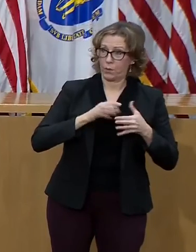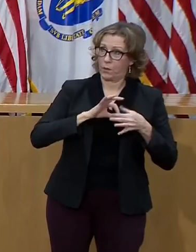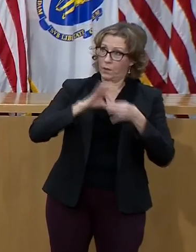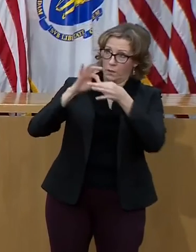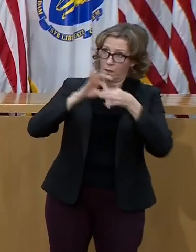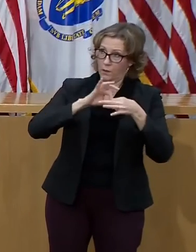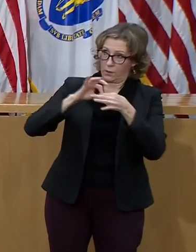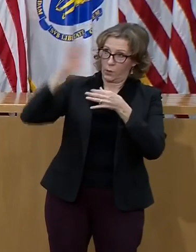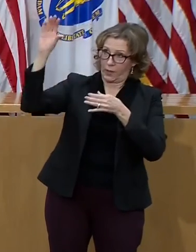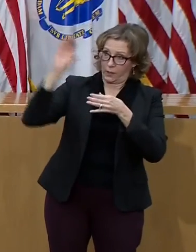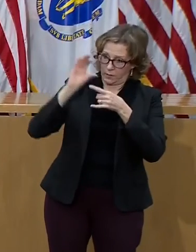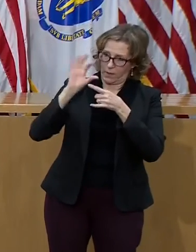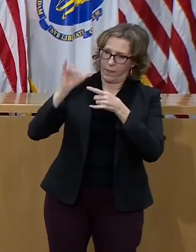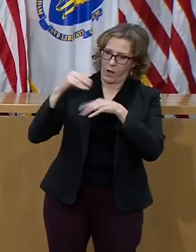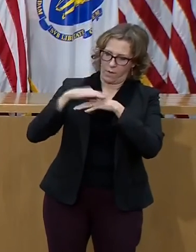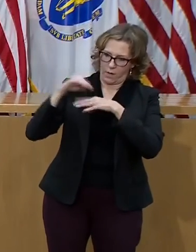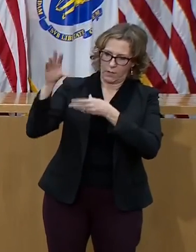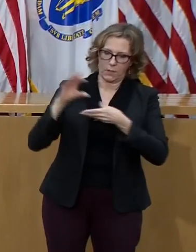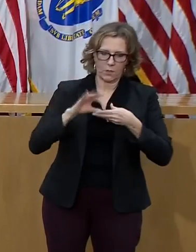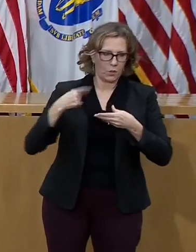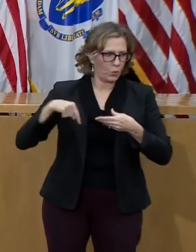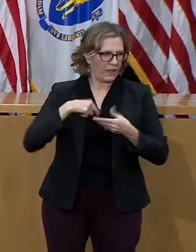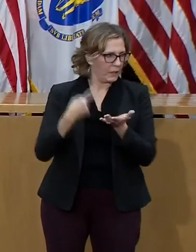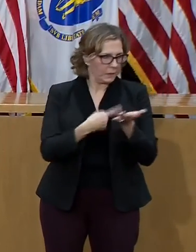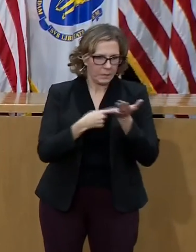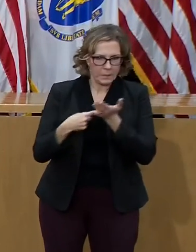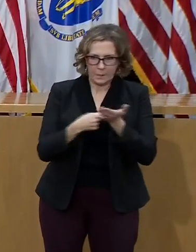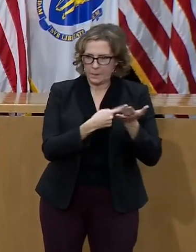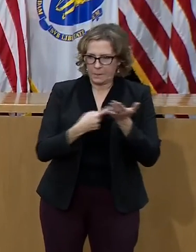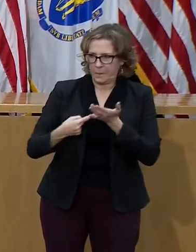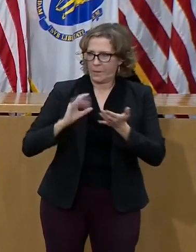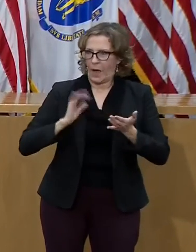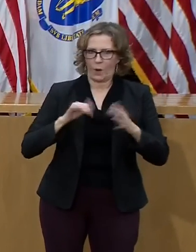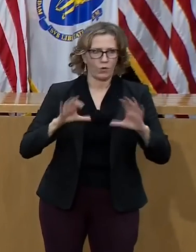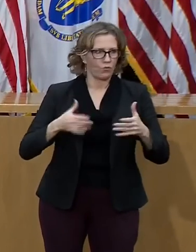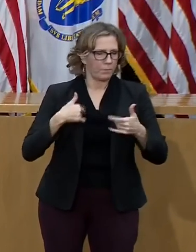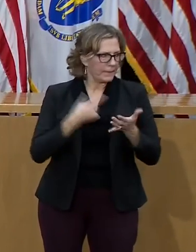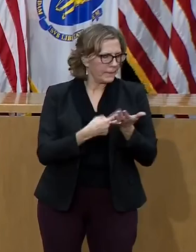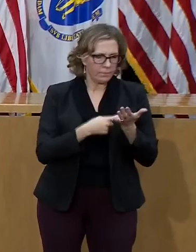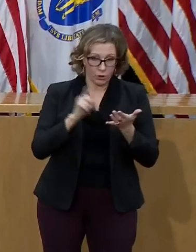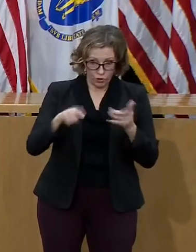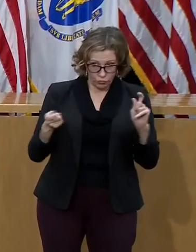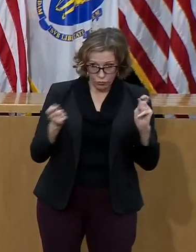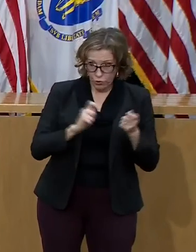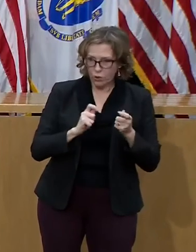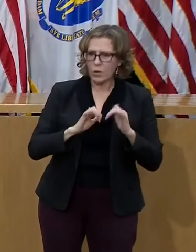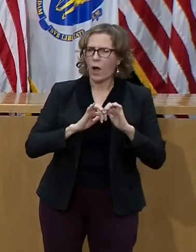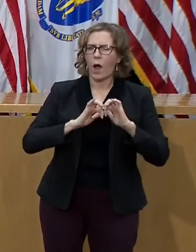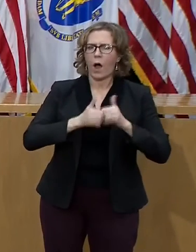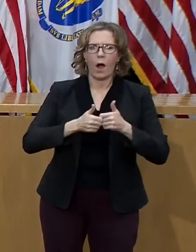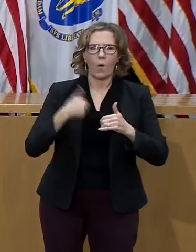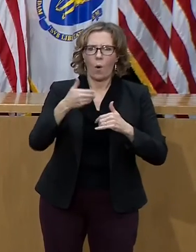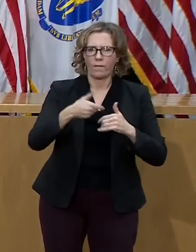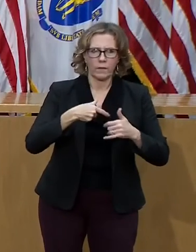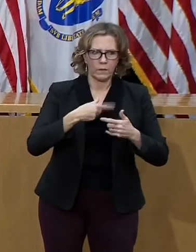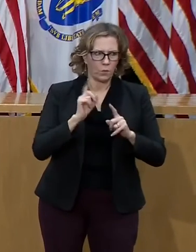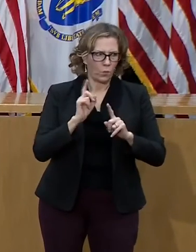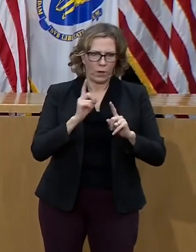23rd and 30th to discuss whether any changes to its previous recommendations were warranted.